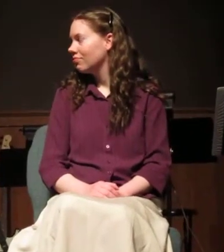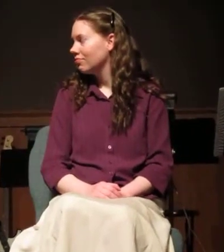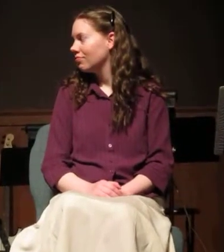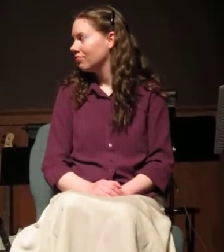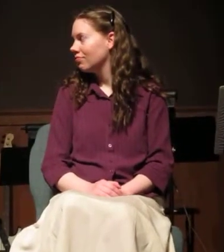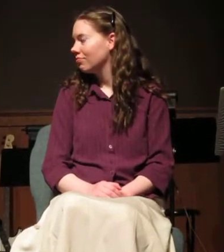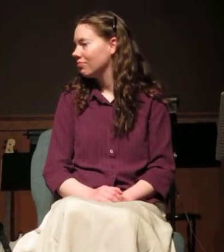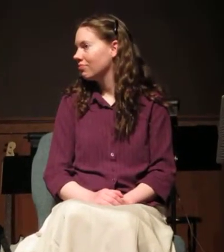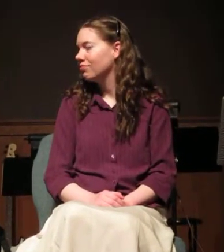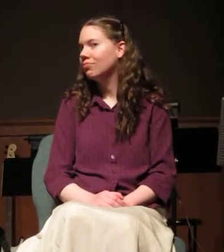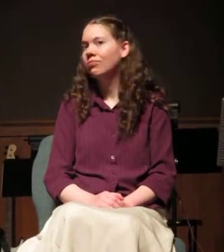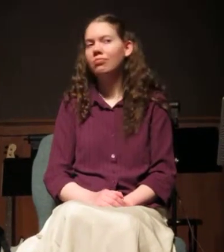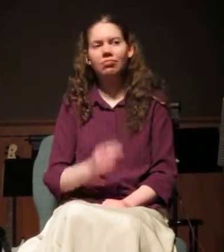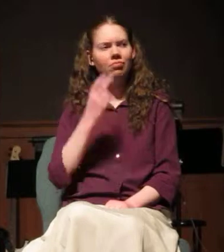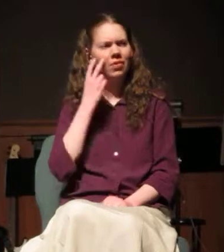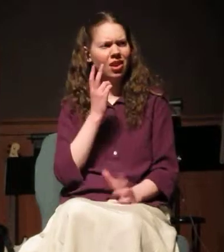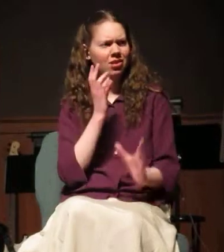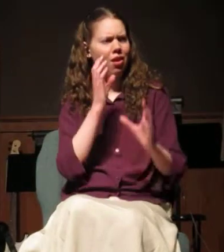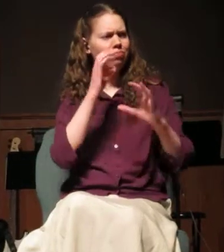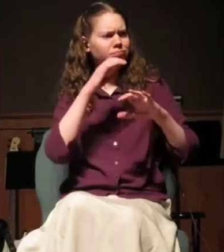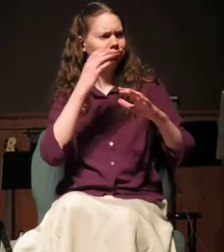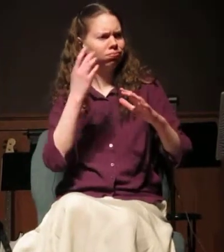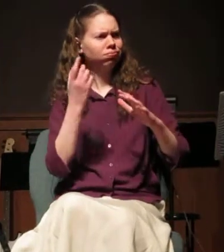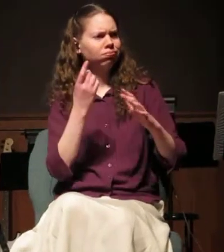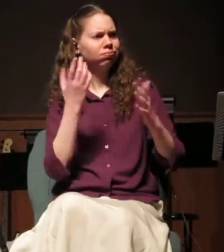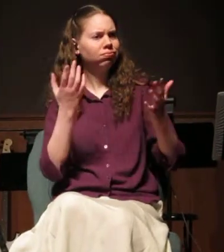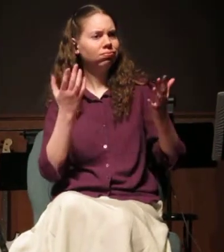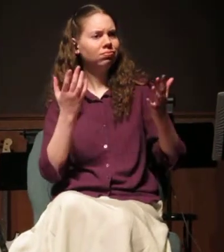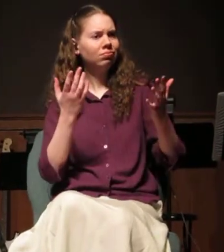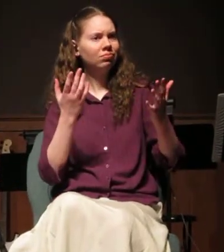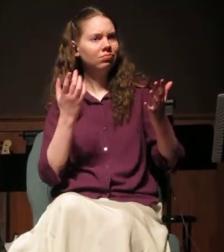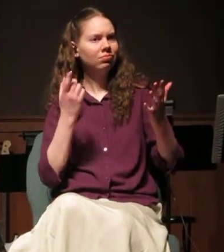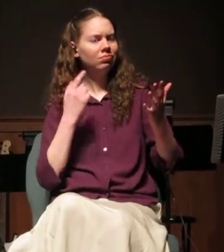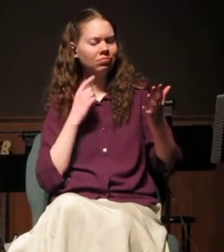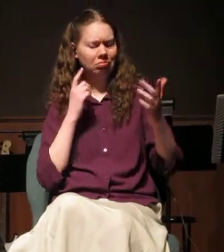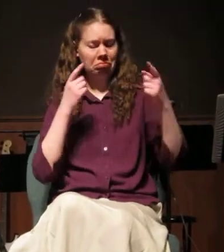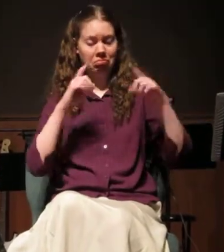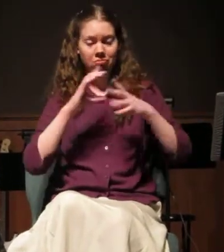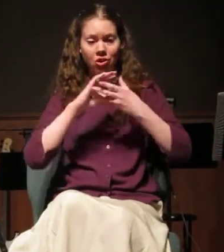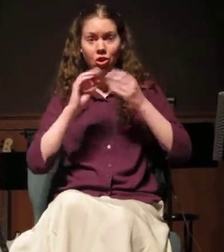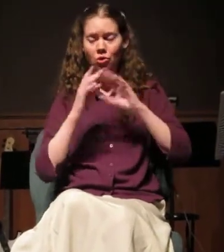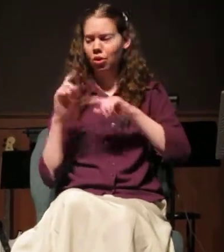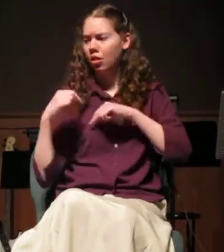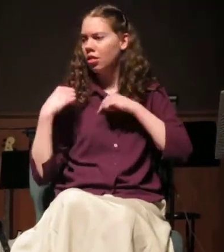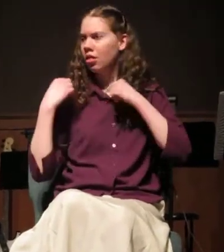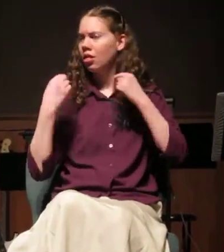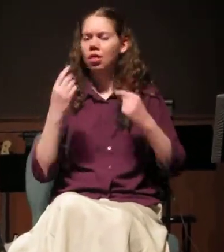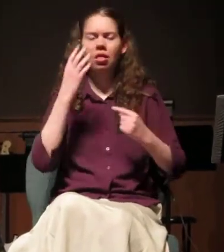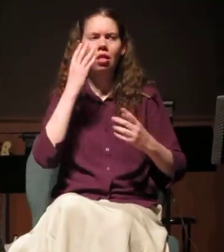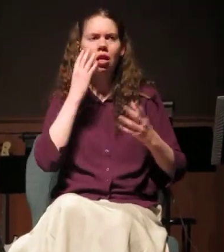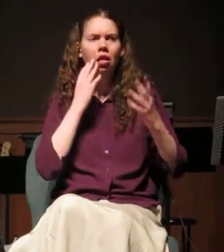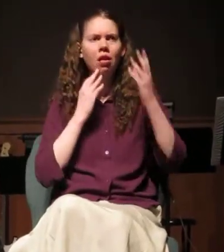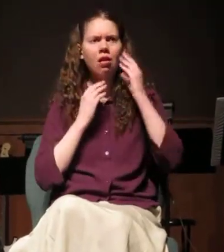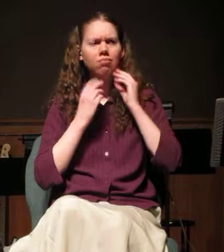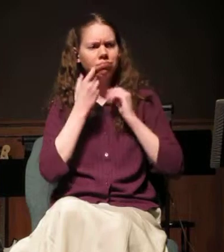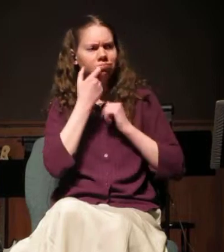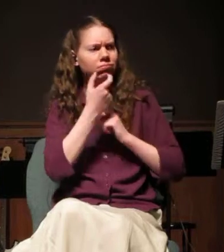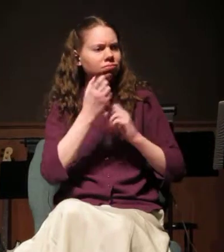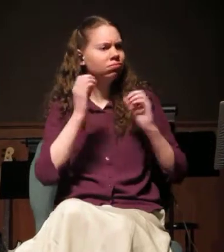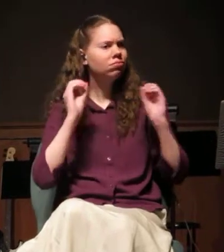I saw a strange sight. I stumbled upon a story most strange, like nothing in my life, my street sense, my sly